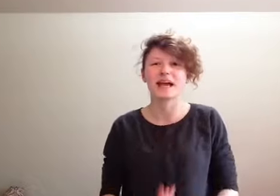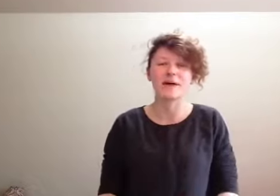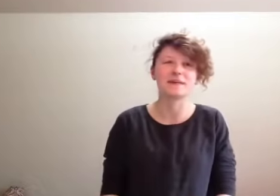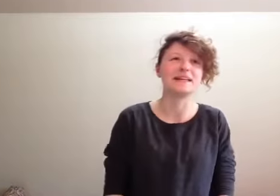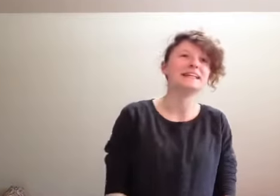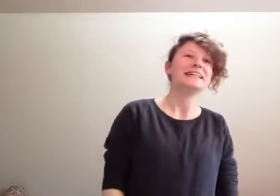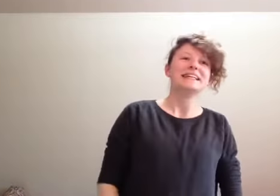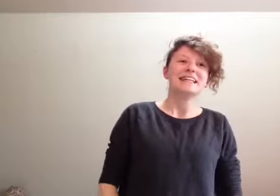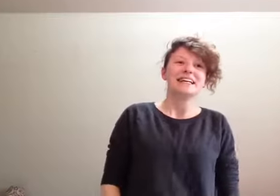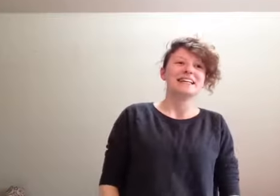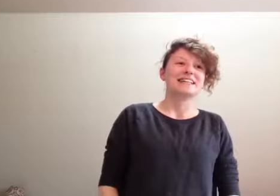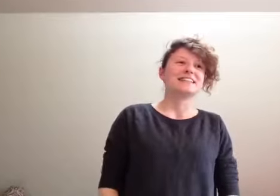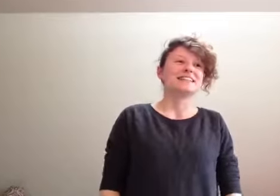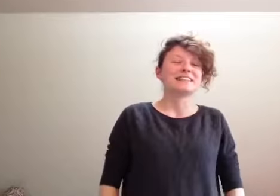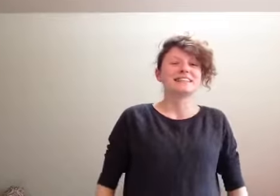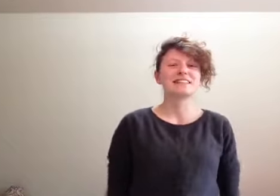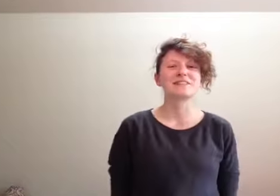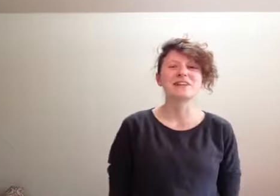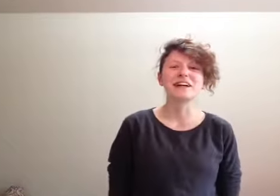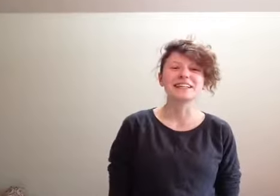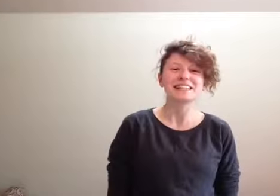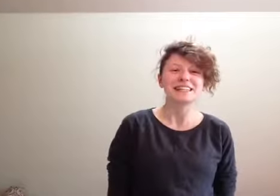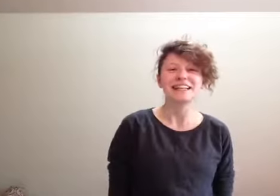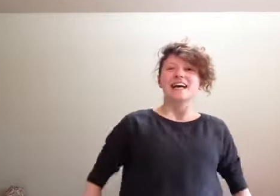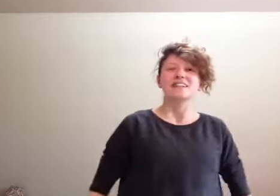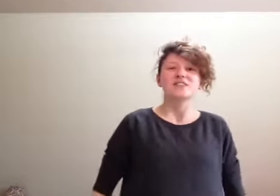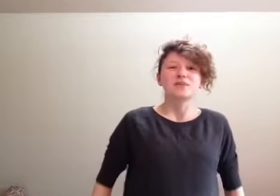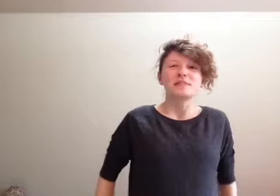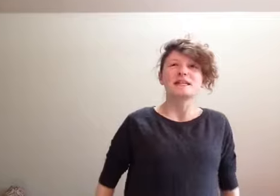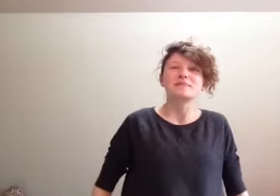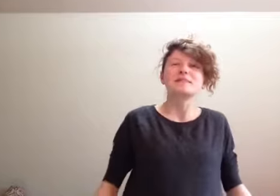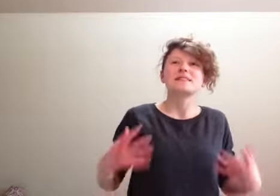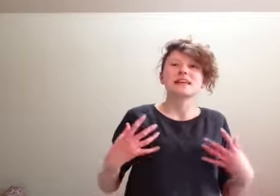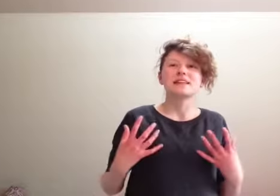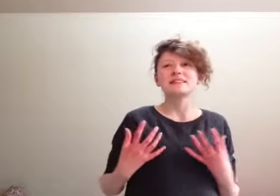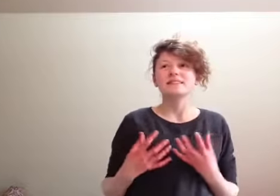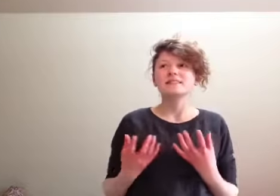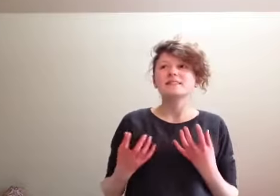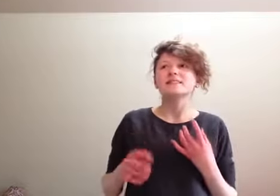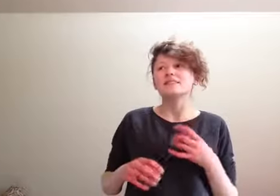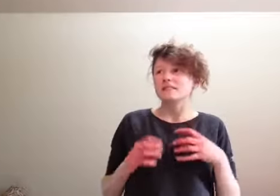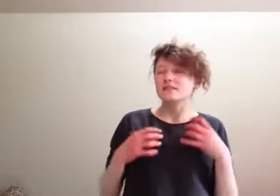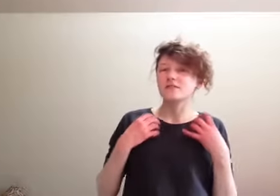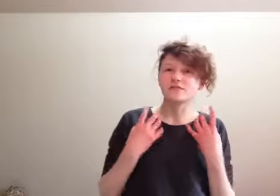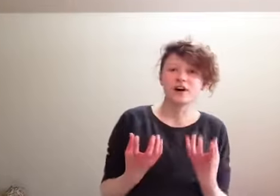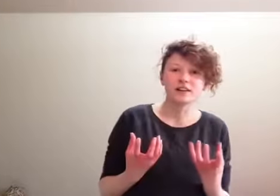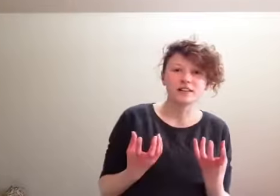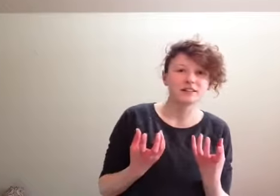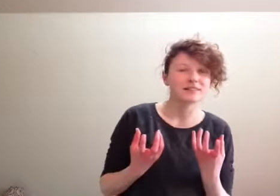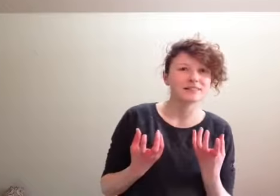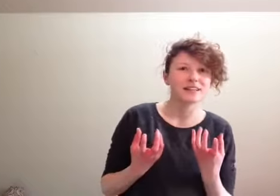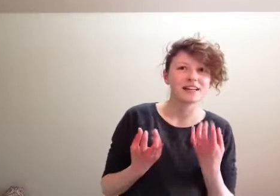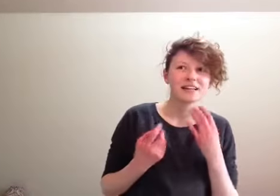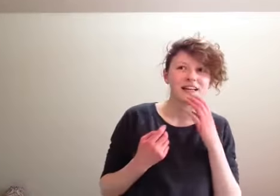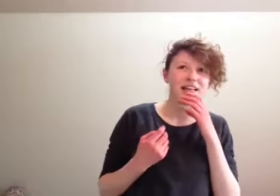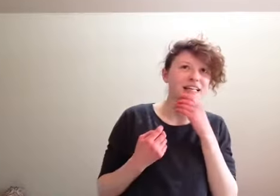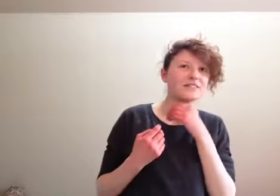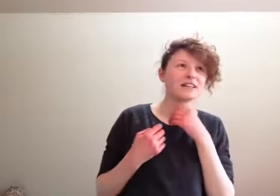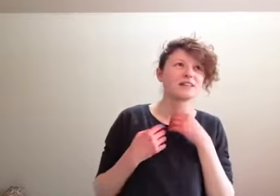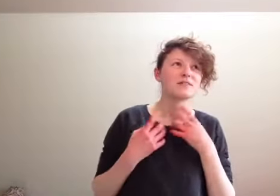happy and they're so nice. And the job seems like fun like if that's even